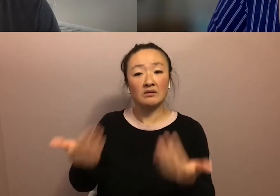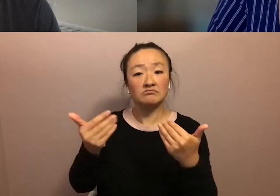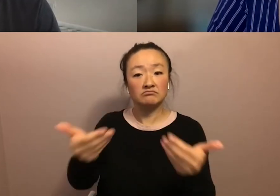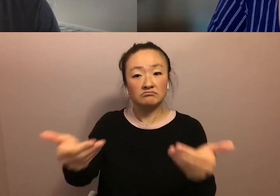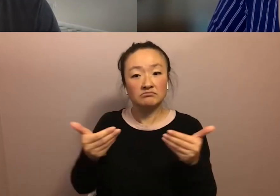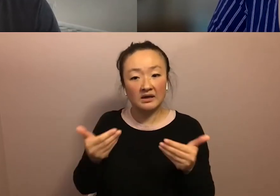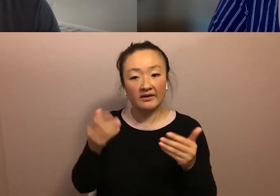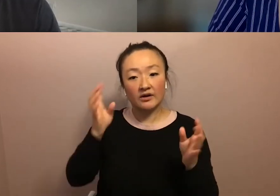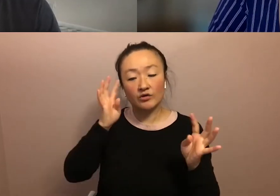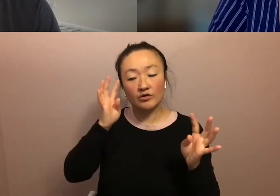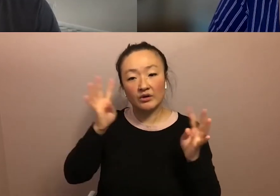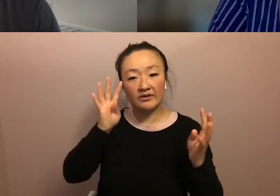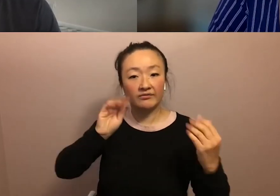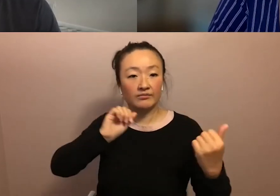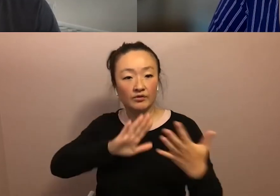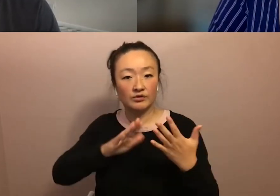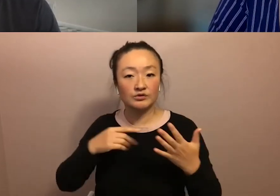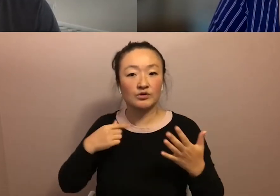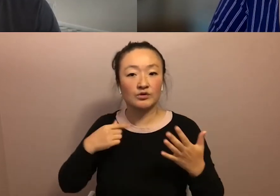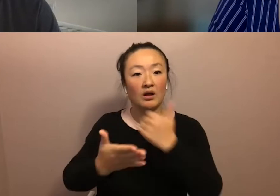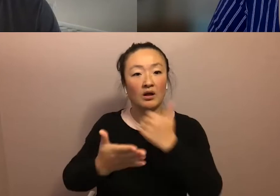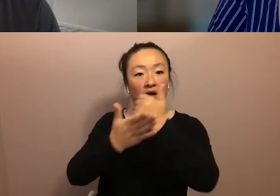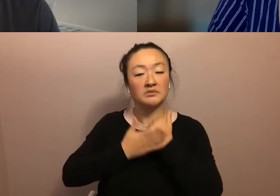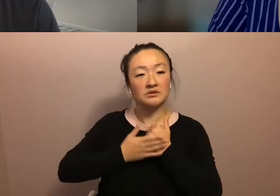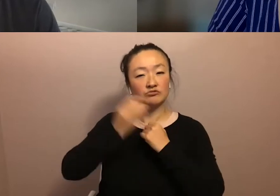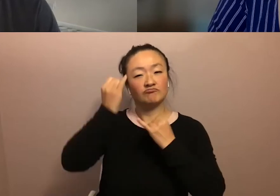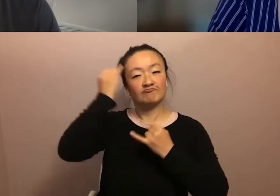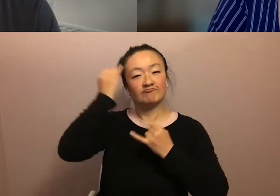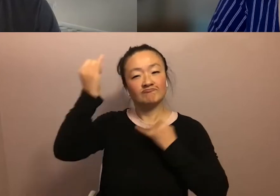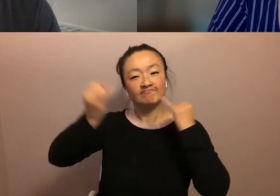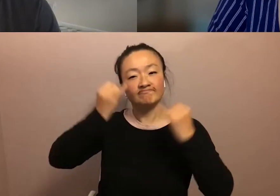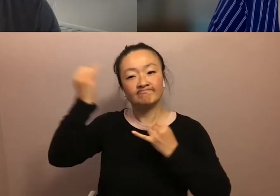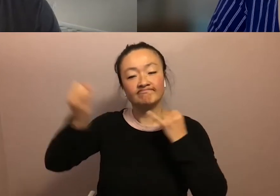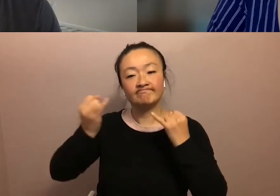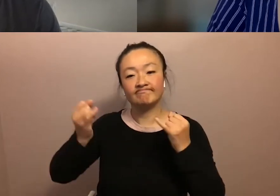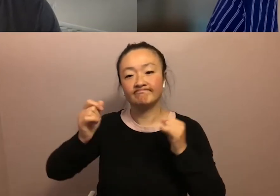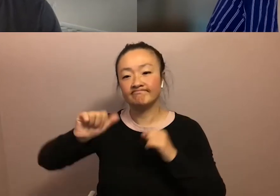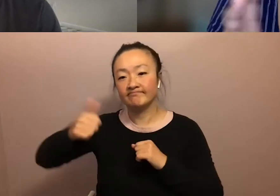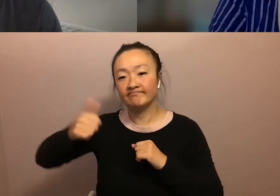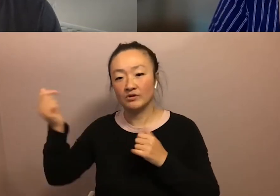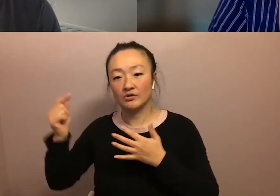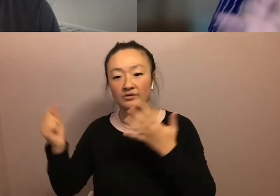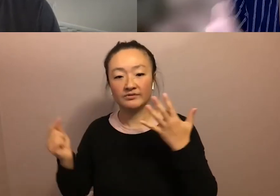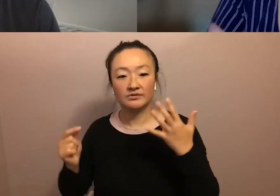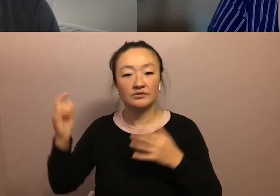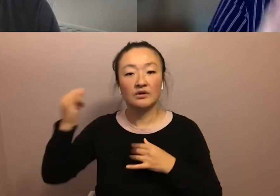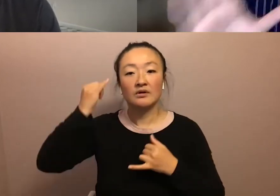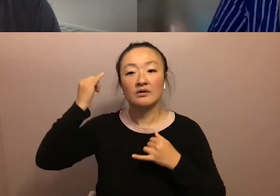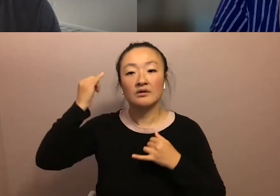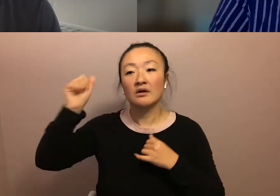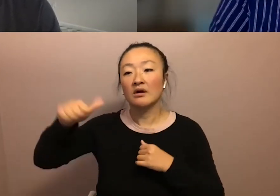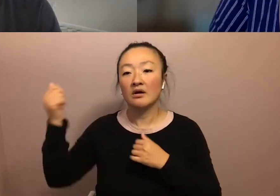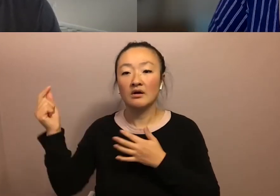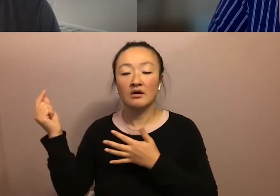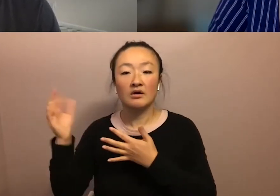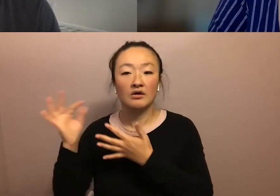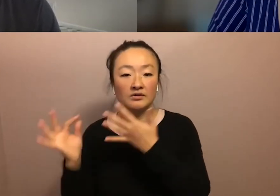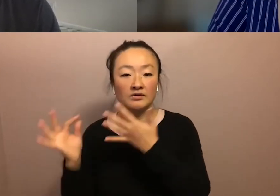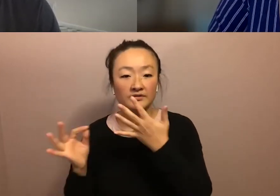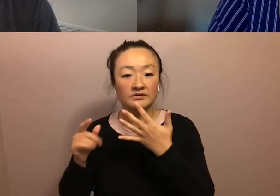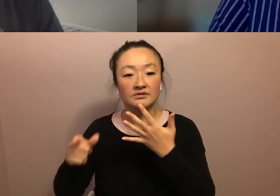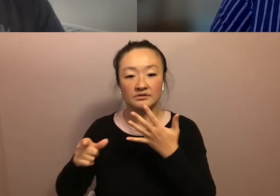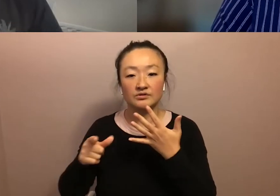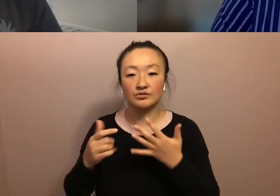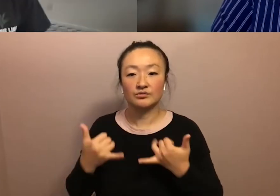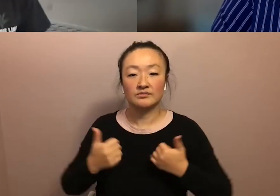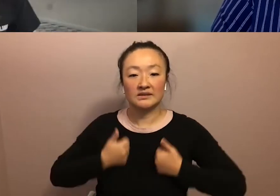way that pushes us to imagine, um, these alternatives, um, alternatives to existing models of nation statehood as you talk about